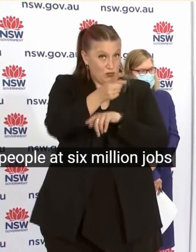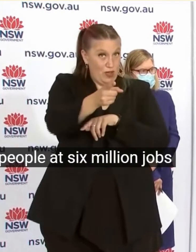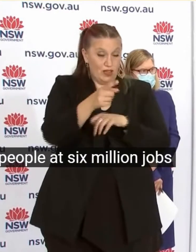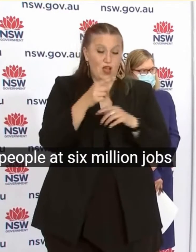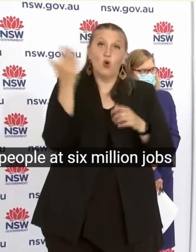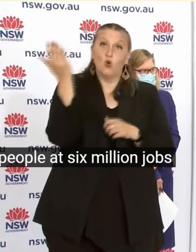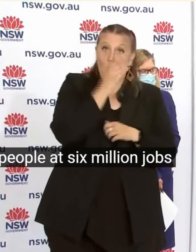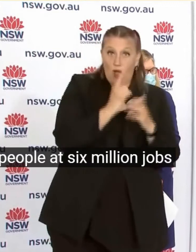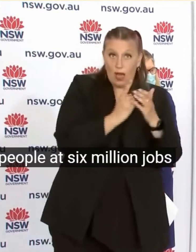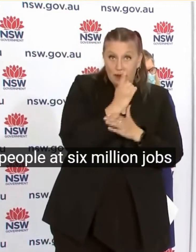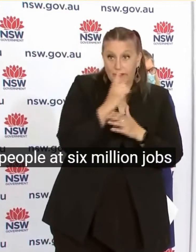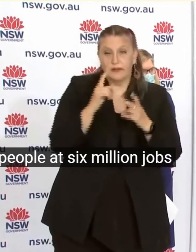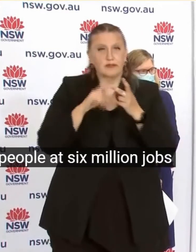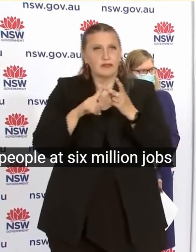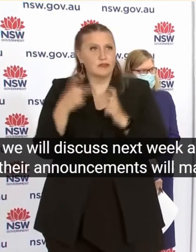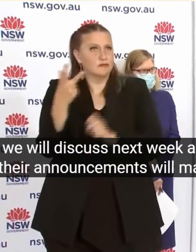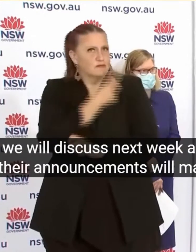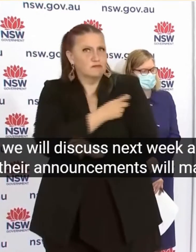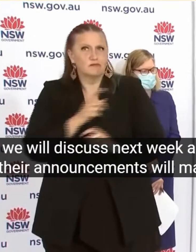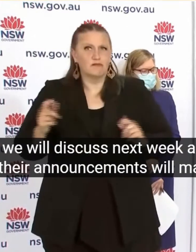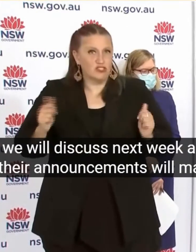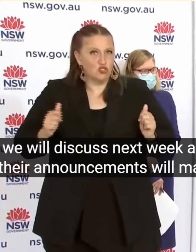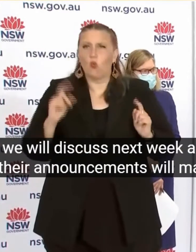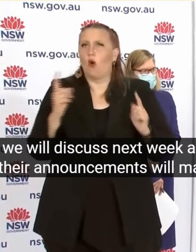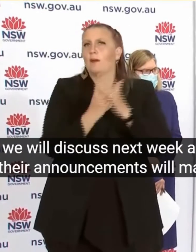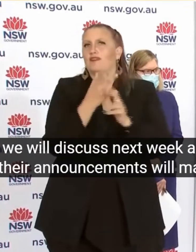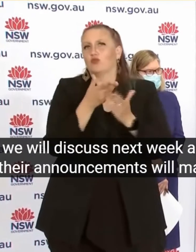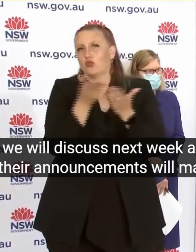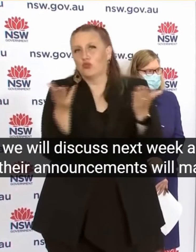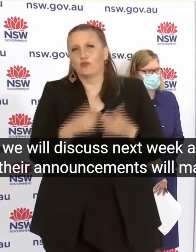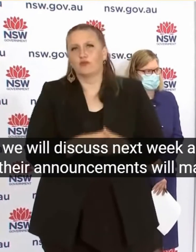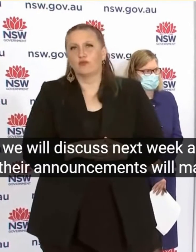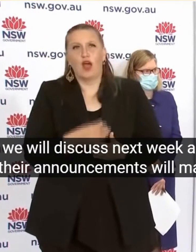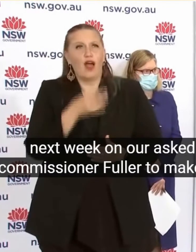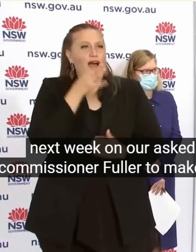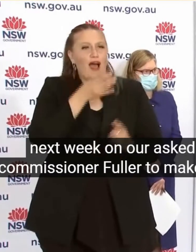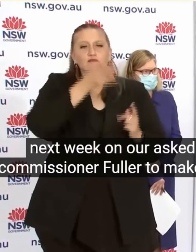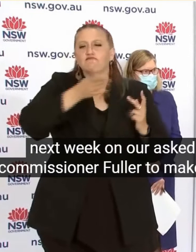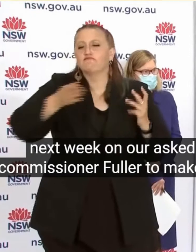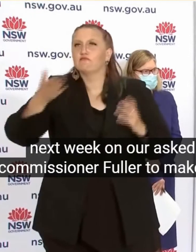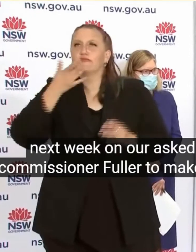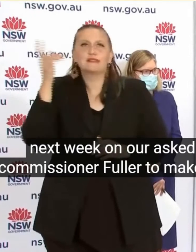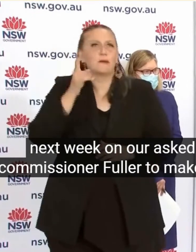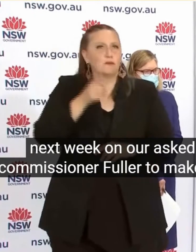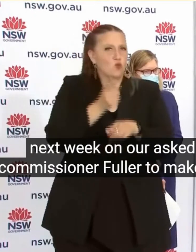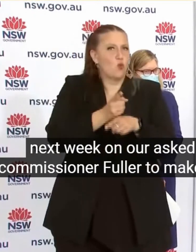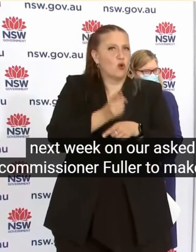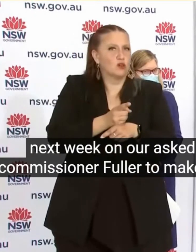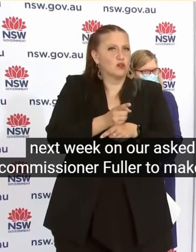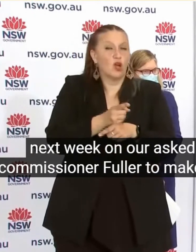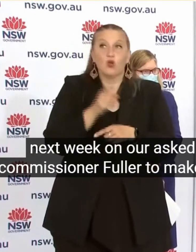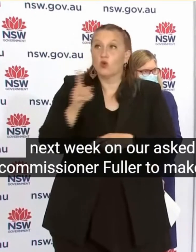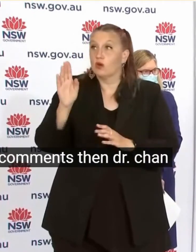announcements Will make next week I'll now ask Commissioner Fuller To make his comments Then Dr Chant Then the Deputy And please know We will answer all